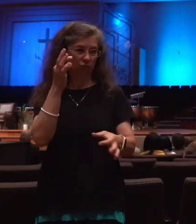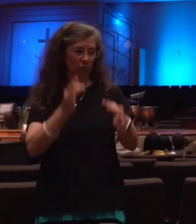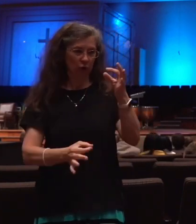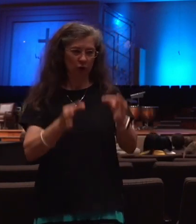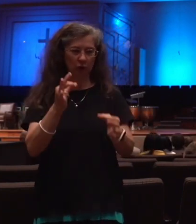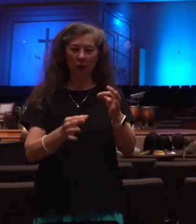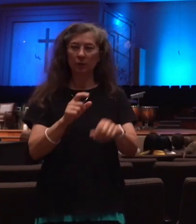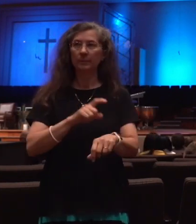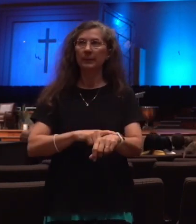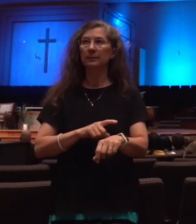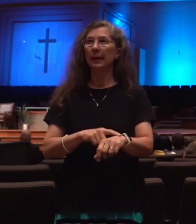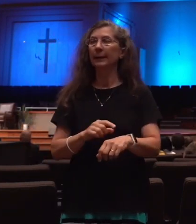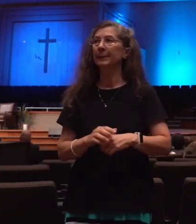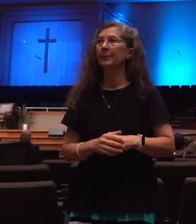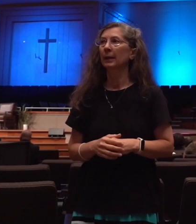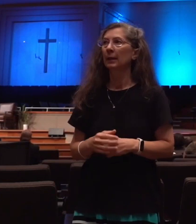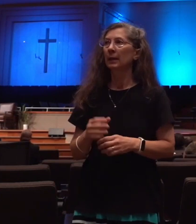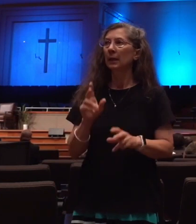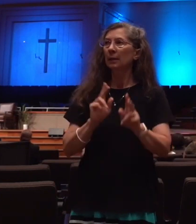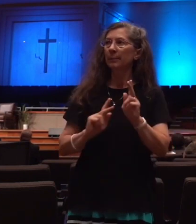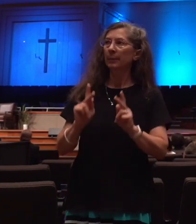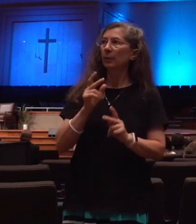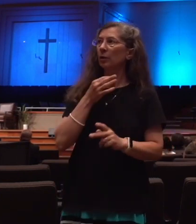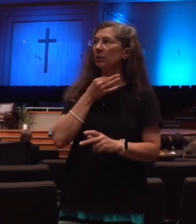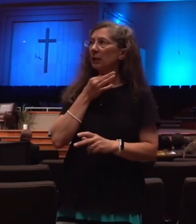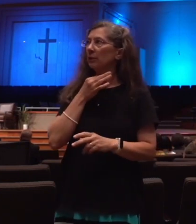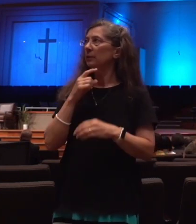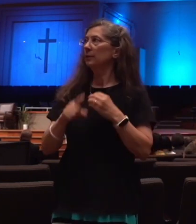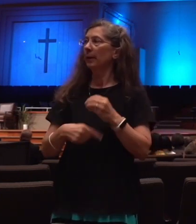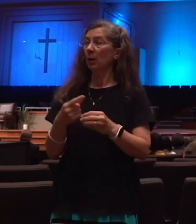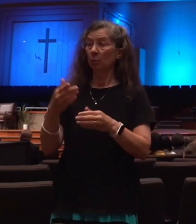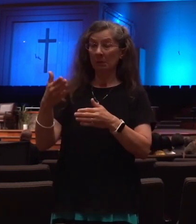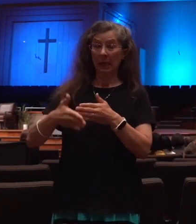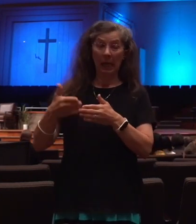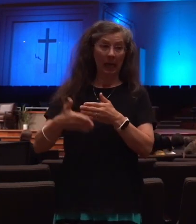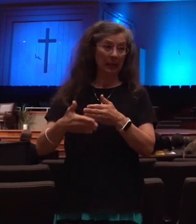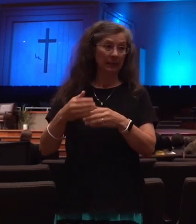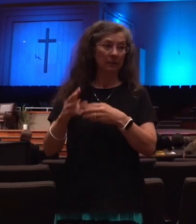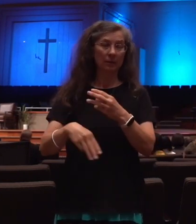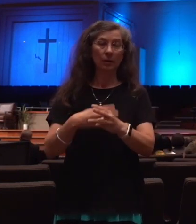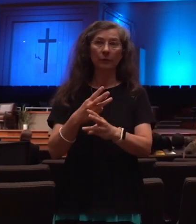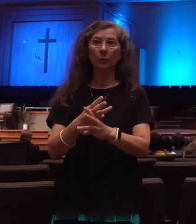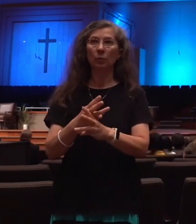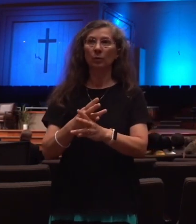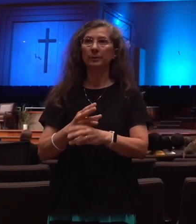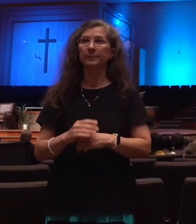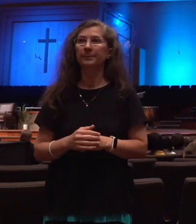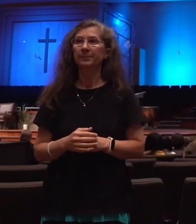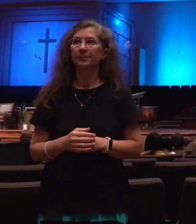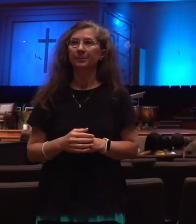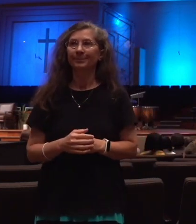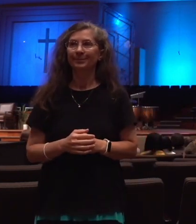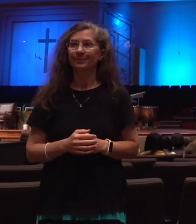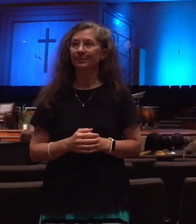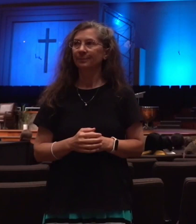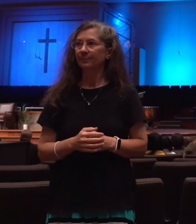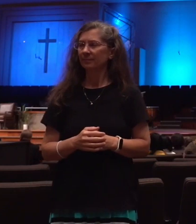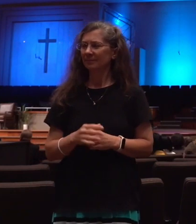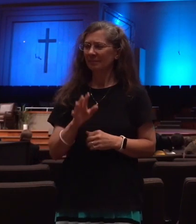You know, people are curious about the end of the world, and he talked to a lot of people, and he said, I don't like